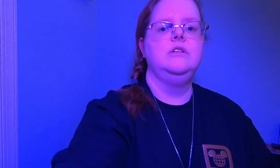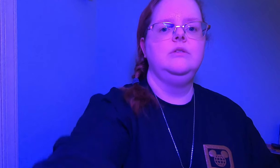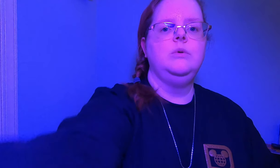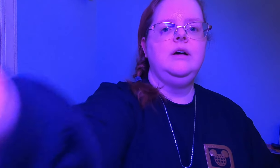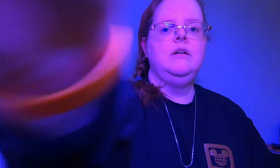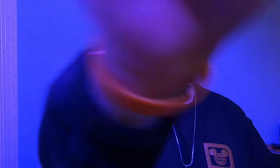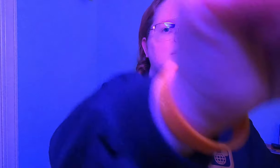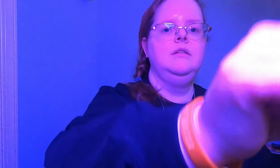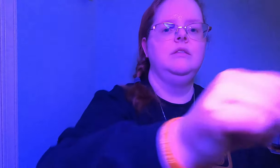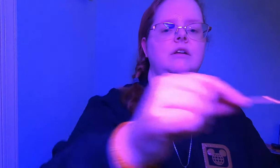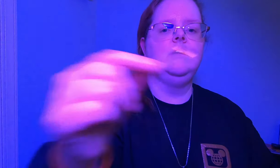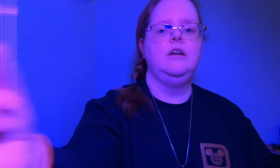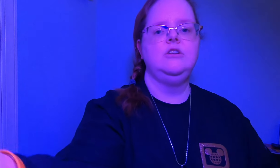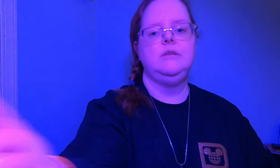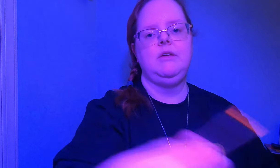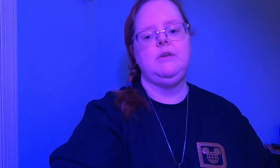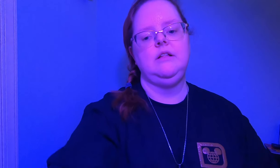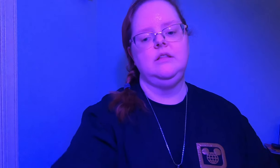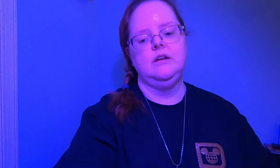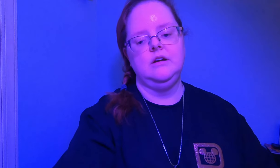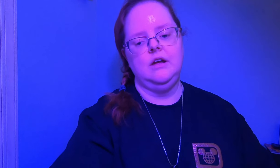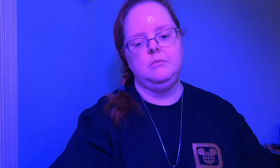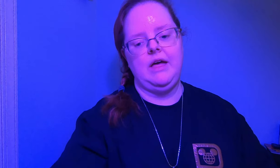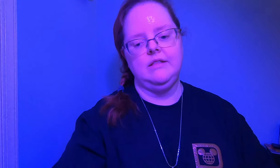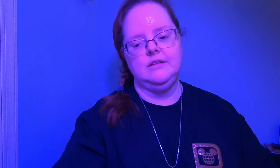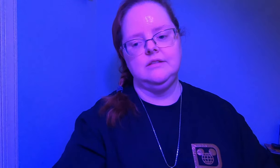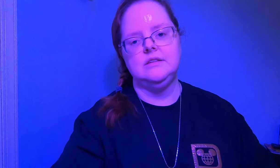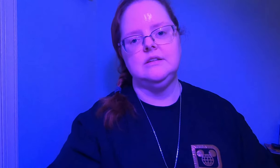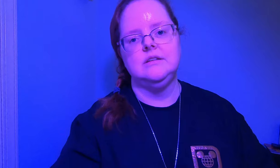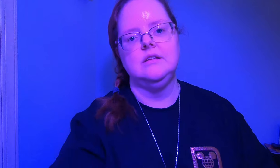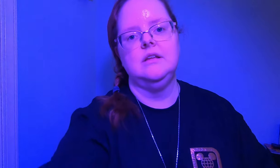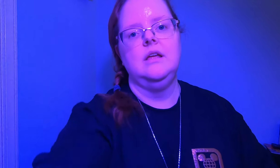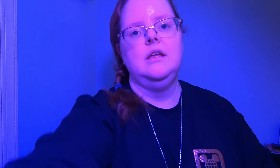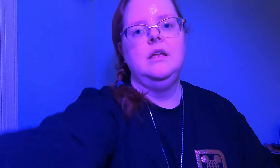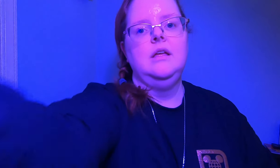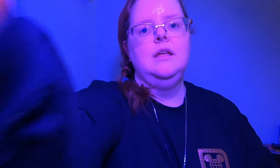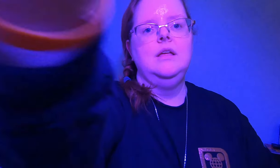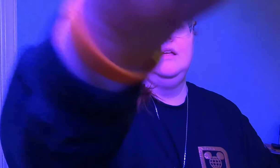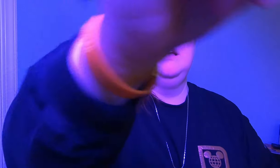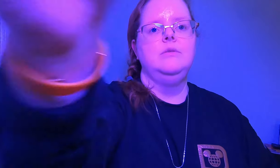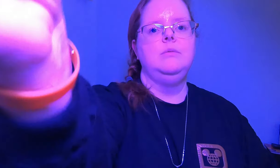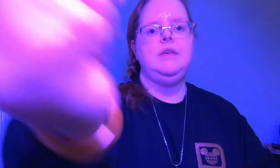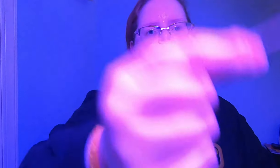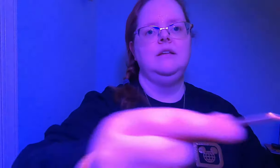as well that our energy may be clear and balanced as we begin